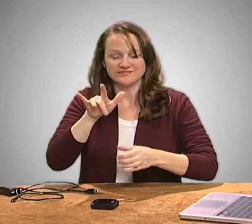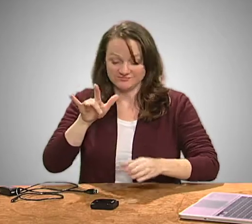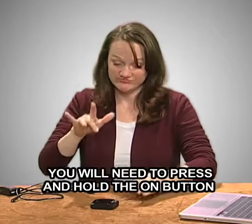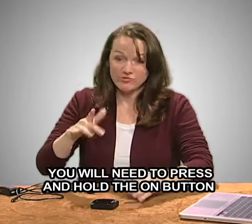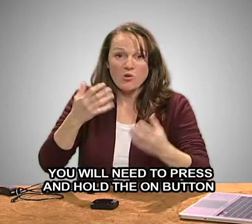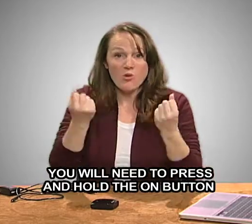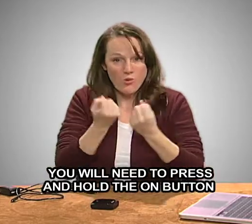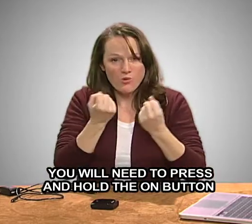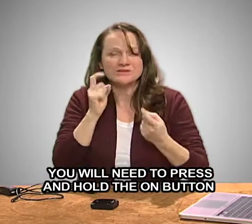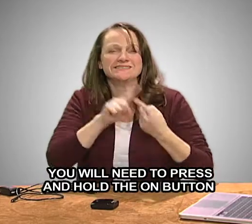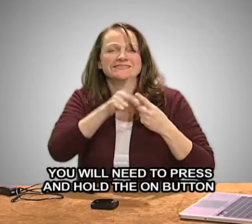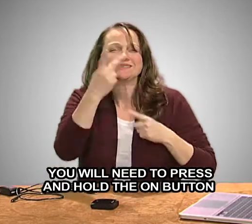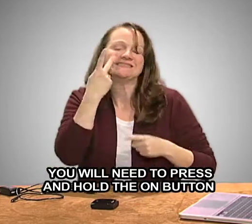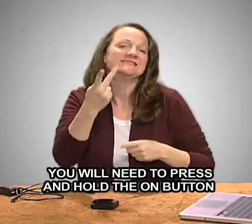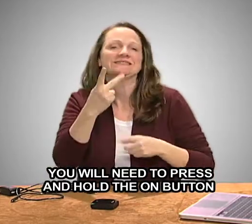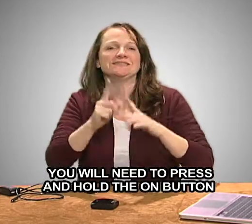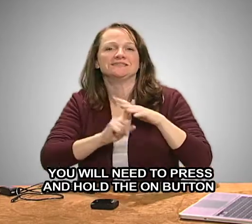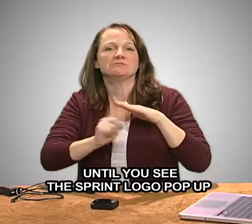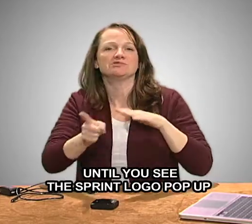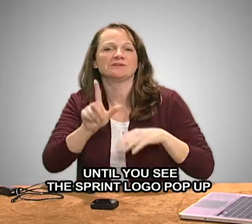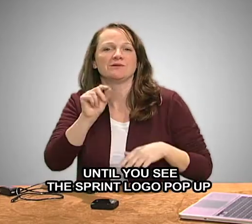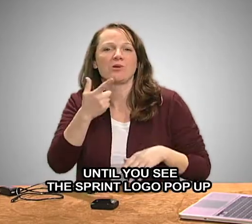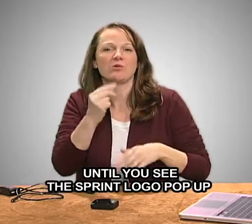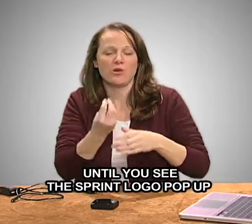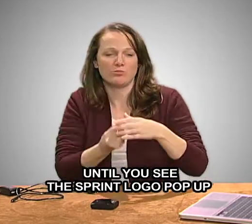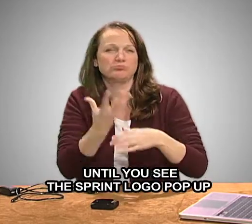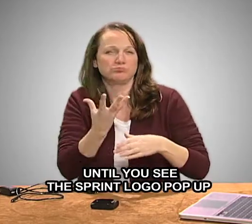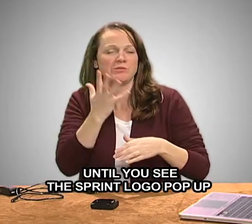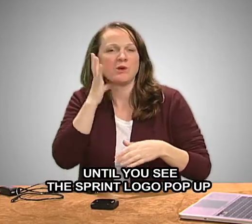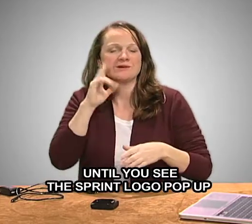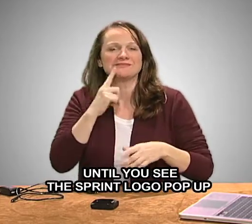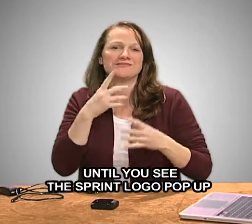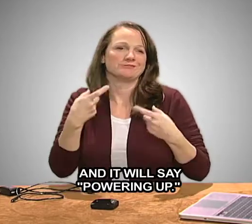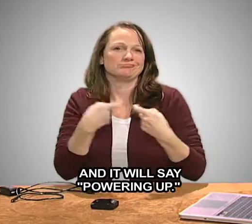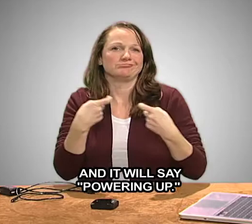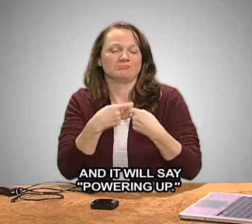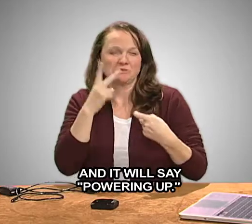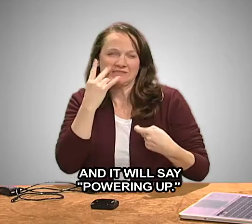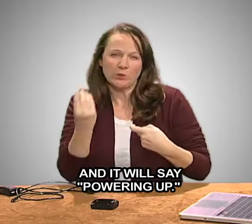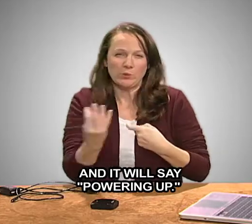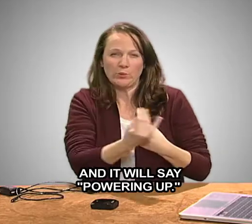You will need to press and hold the ON button until you see the Sprint logo pop up. And it will say powering up.